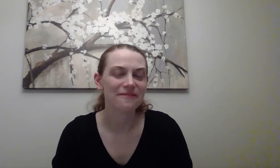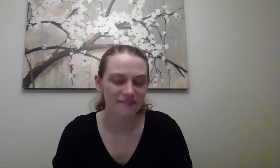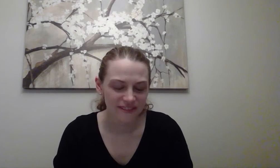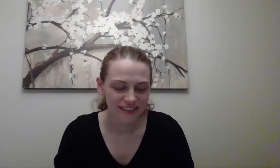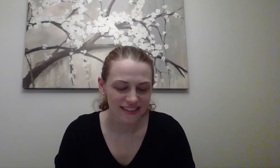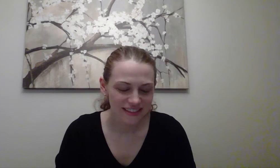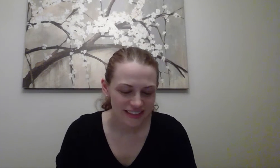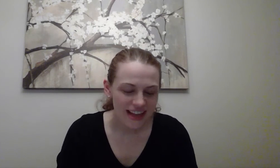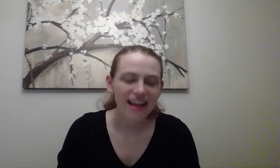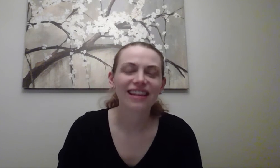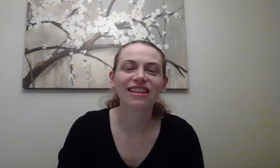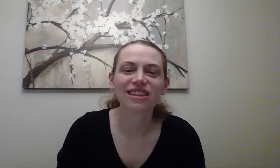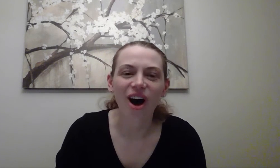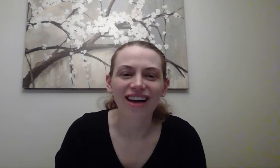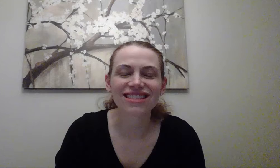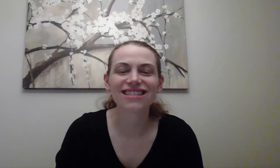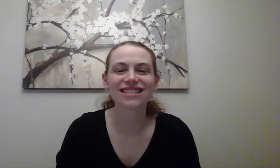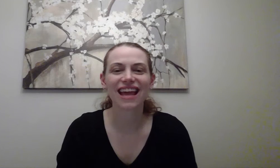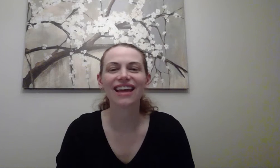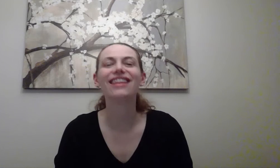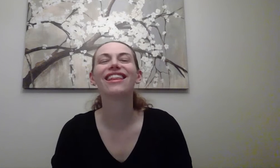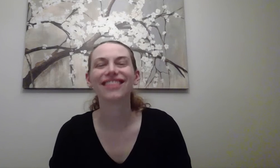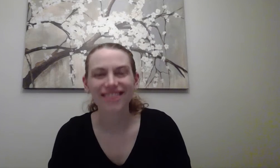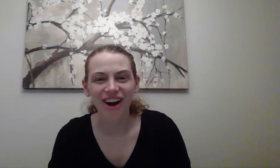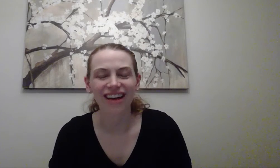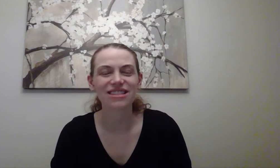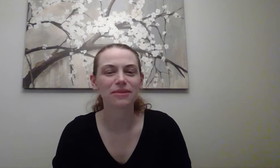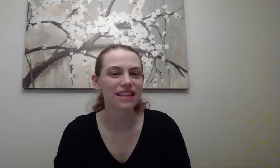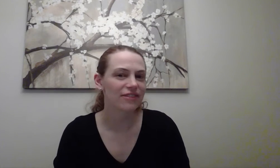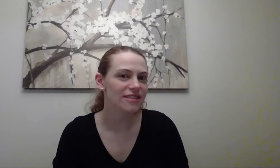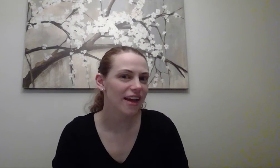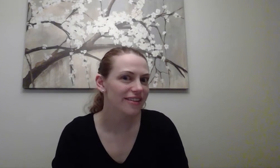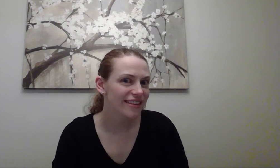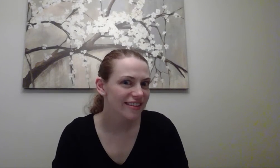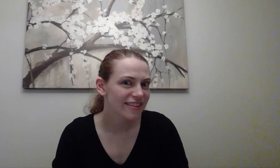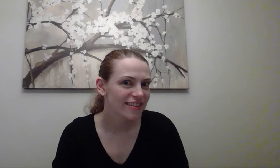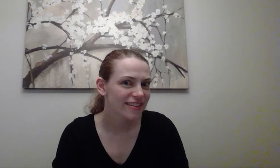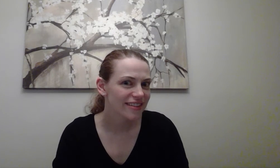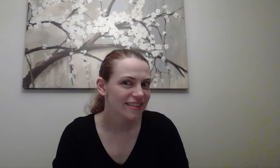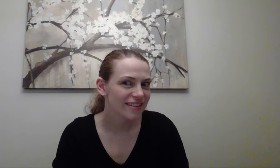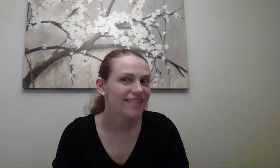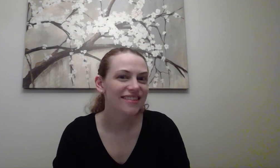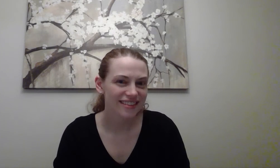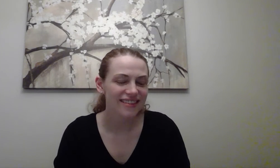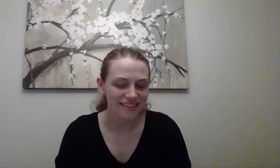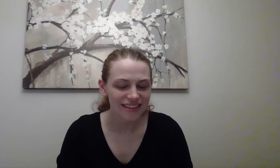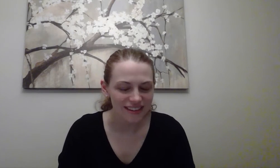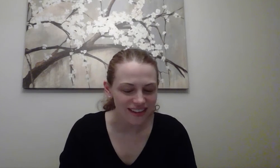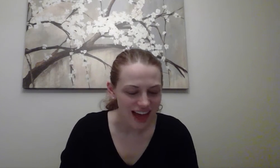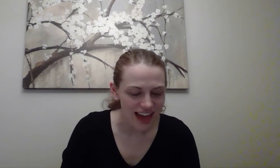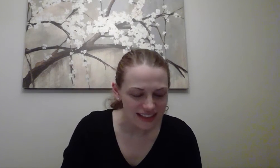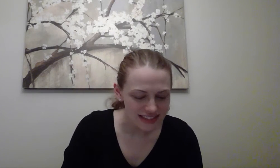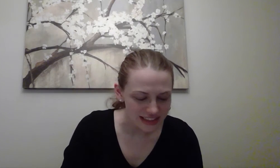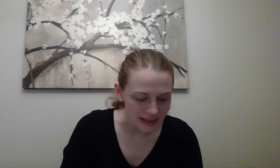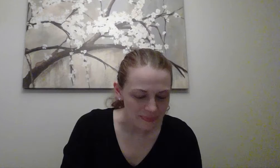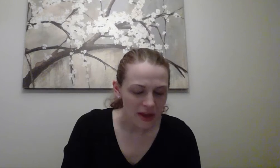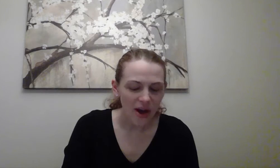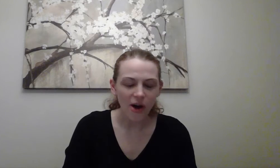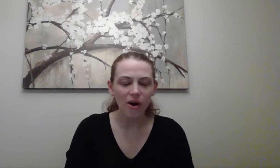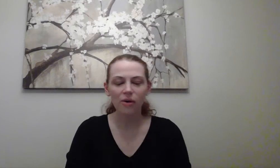V. Lost. Say it. Lost. What's that for sound? L. Excellent. All